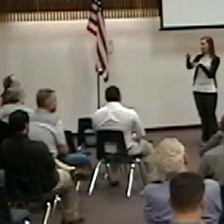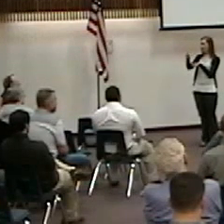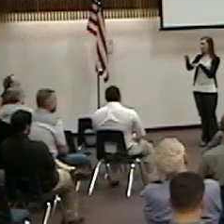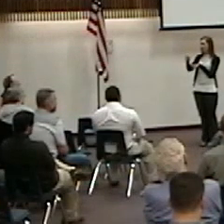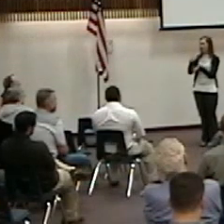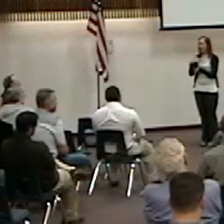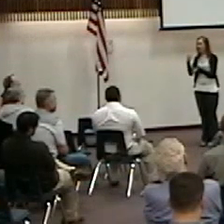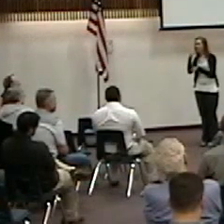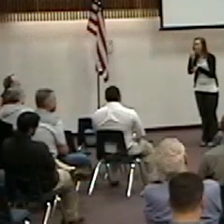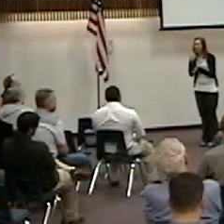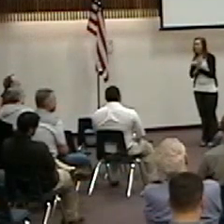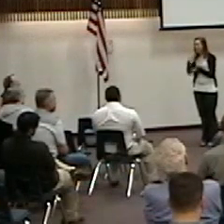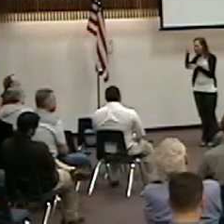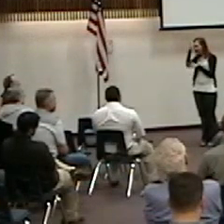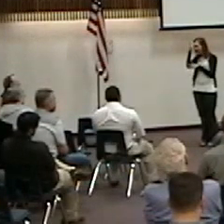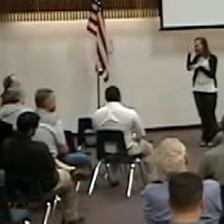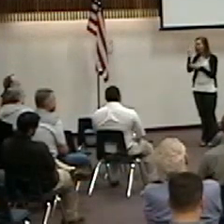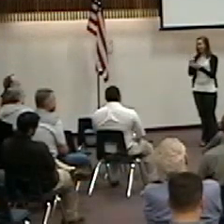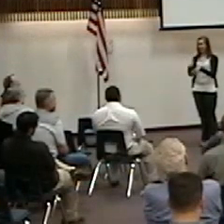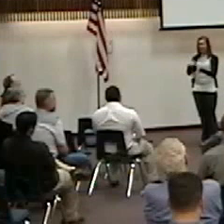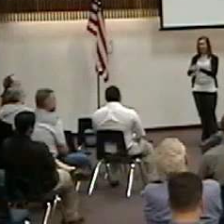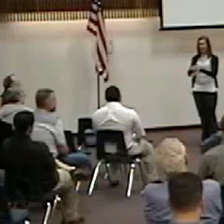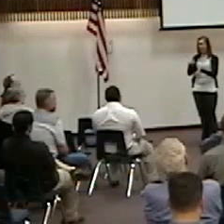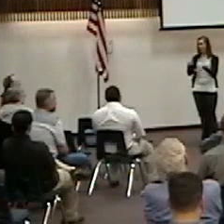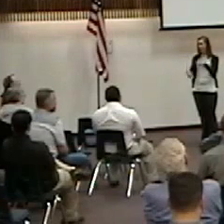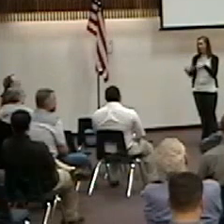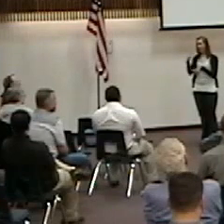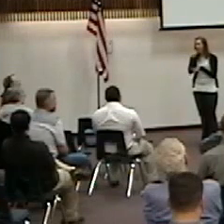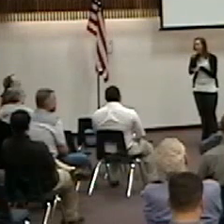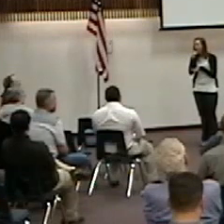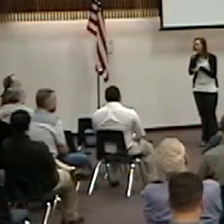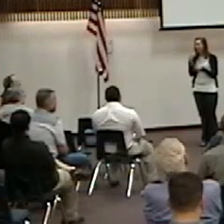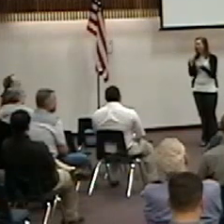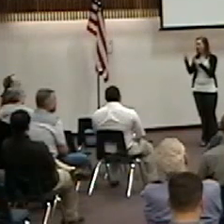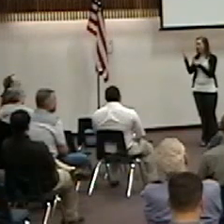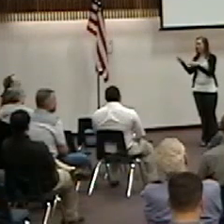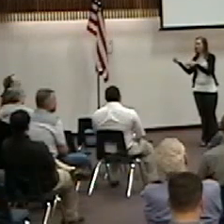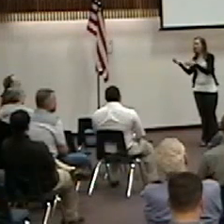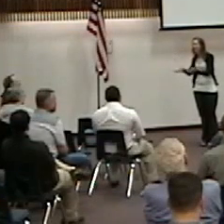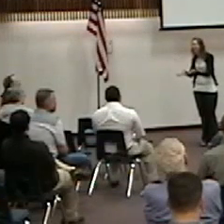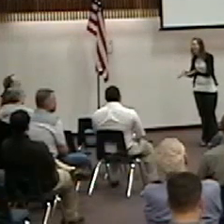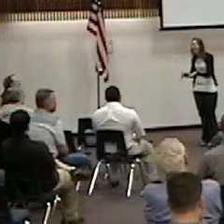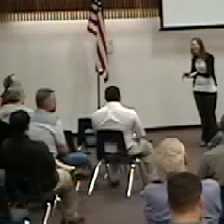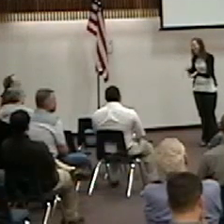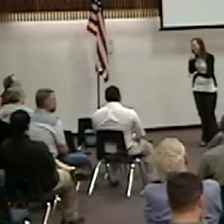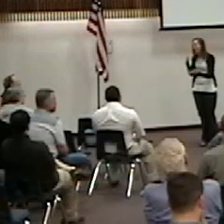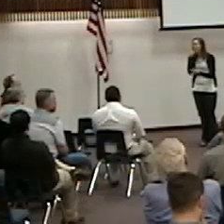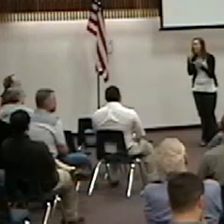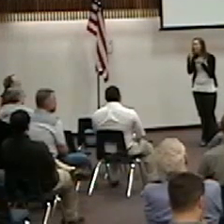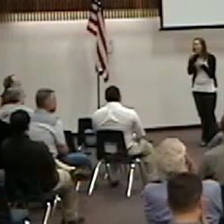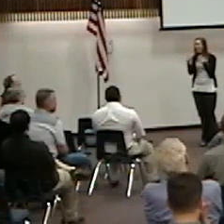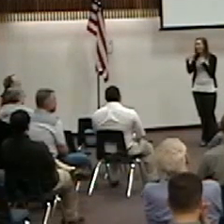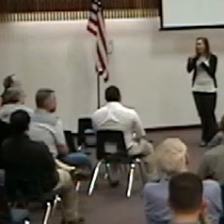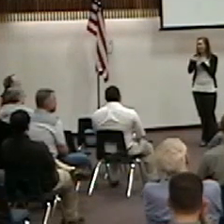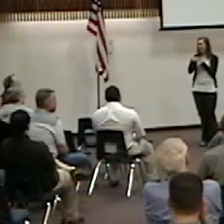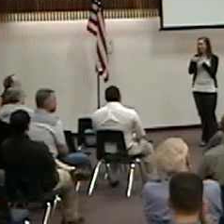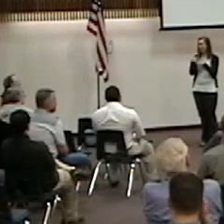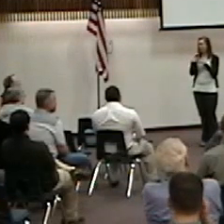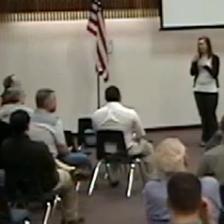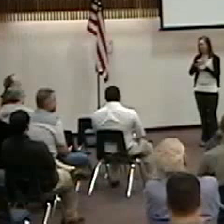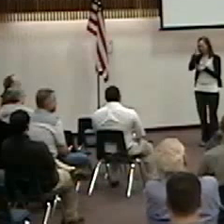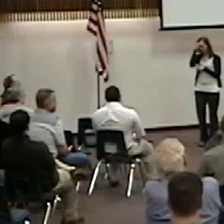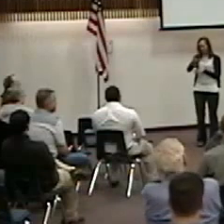was dying or something in those days. I tracked him down at his job, which was an ordeal in itself. And he picked up the phone. Are you okay? Are you okay?